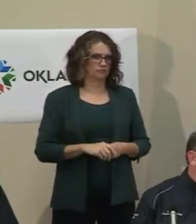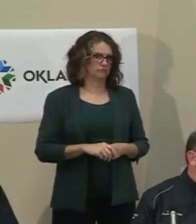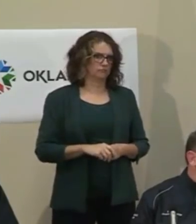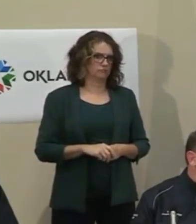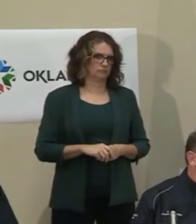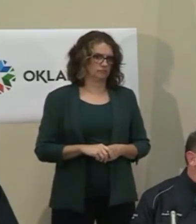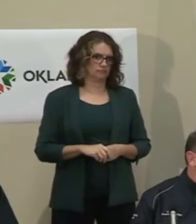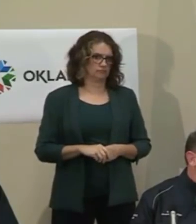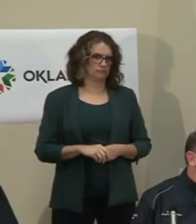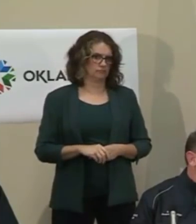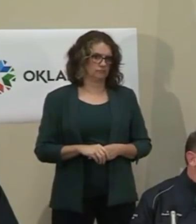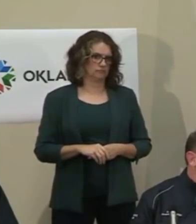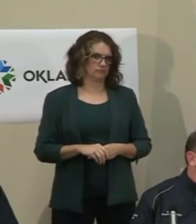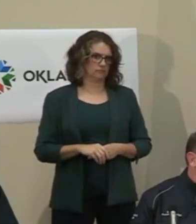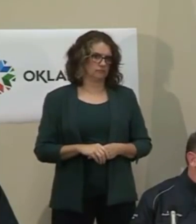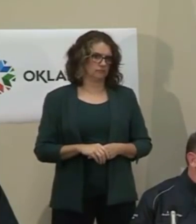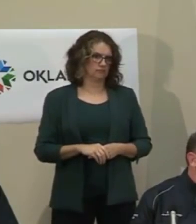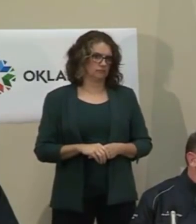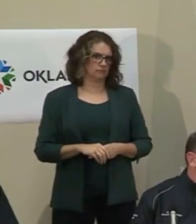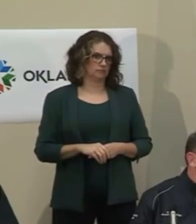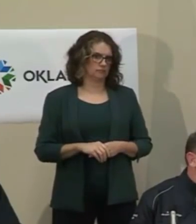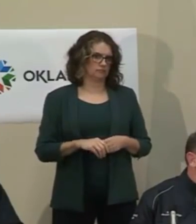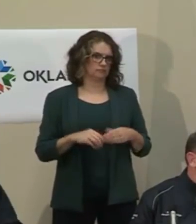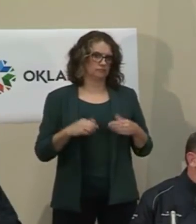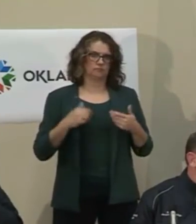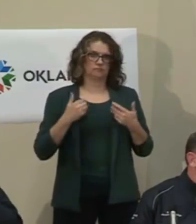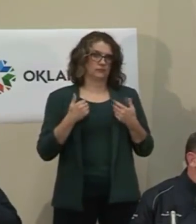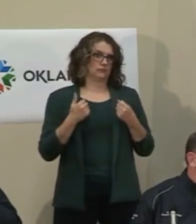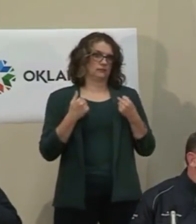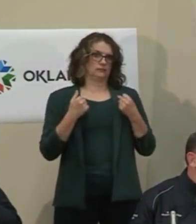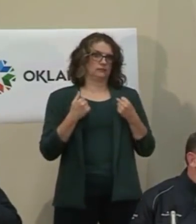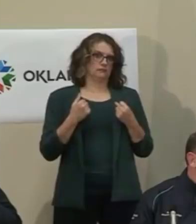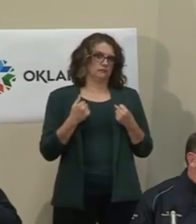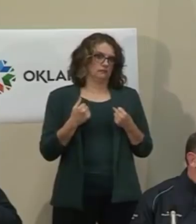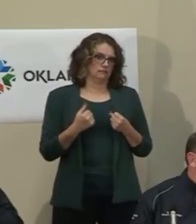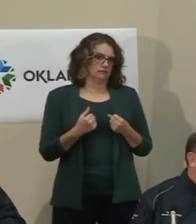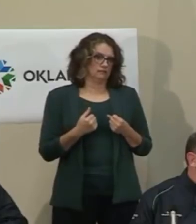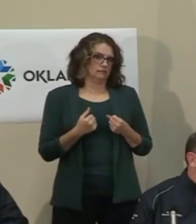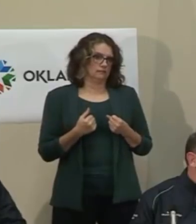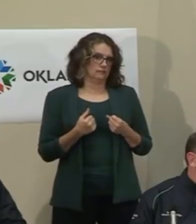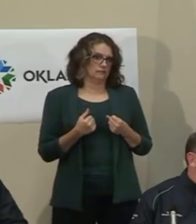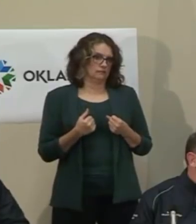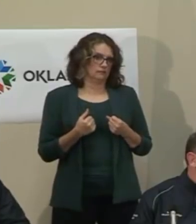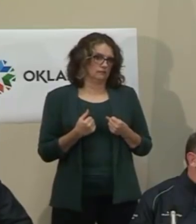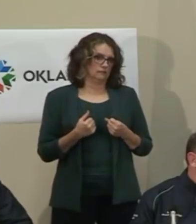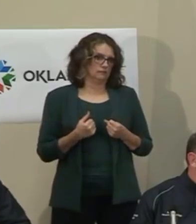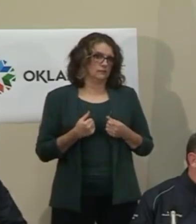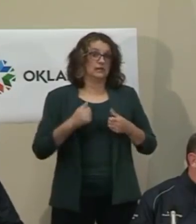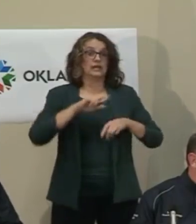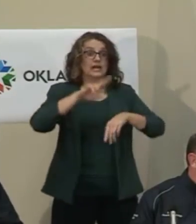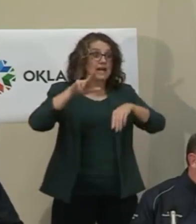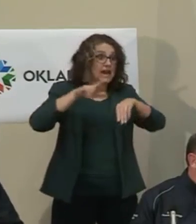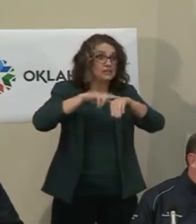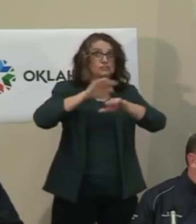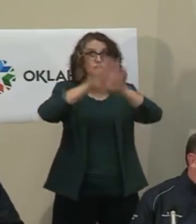nationally everyone's experiencing. And so in Oklahoma, we're looking at what we can do to ensure, again, ensure that our health care